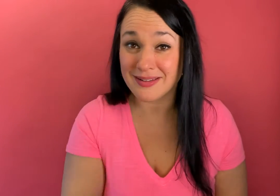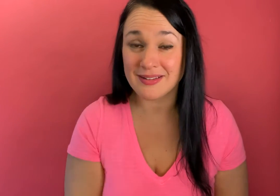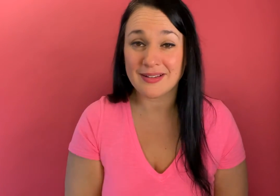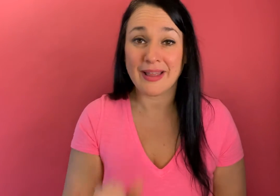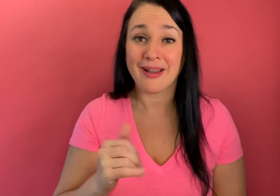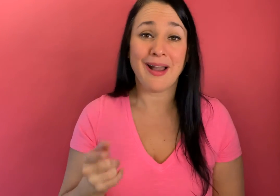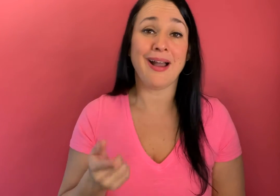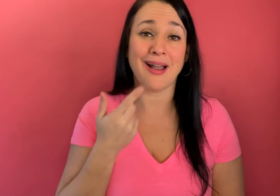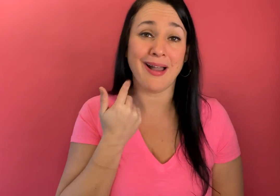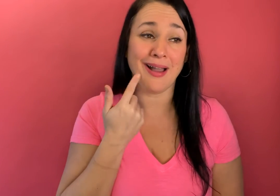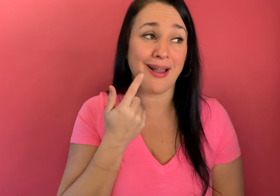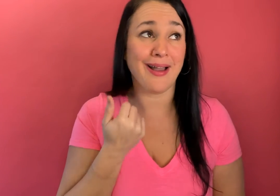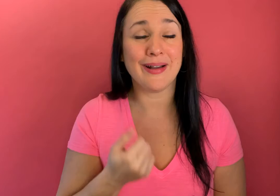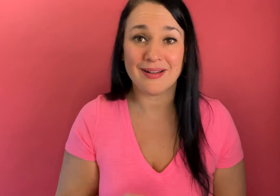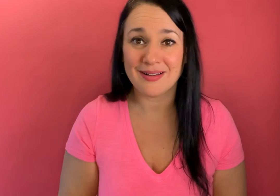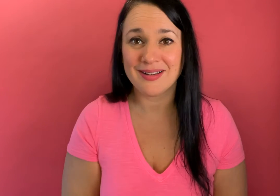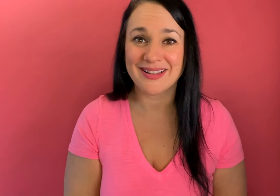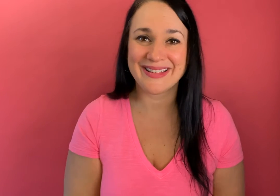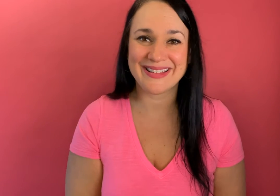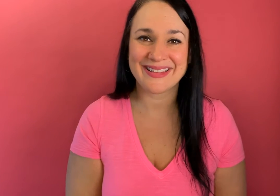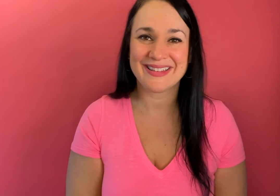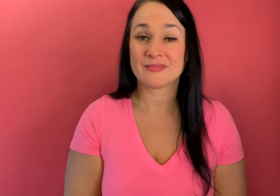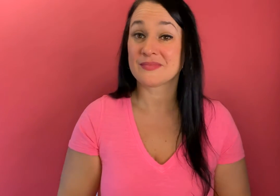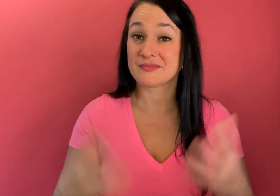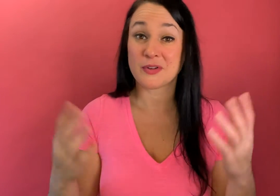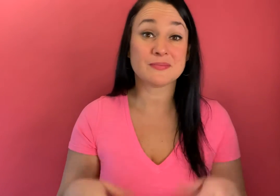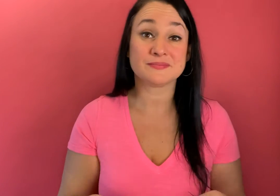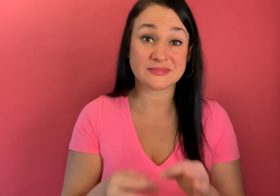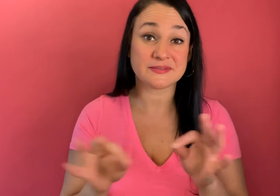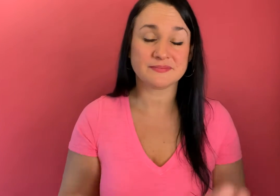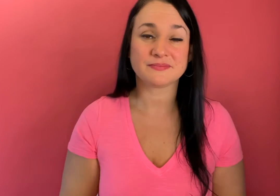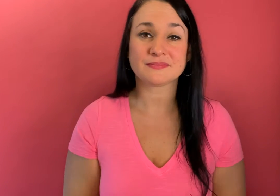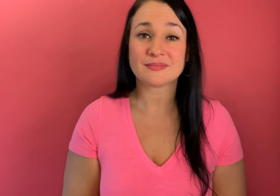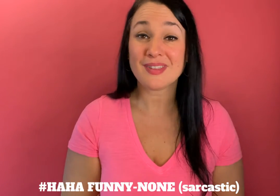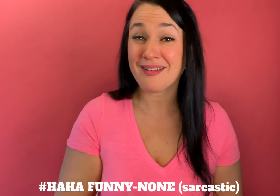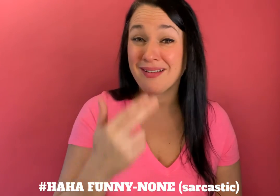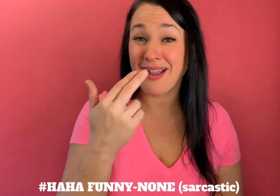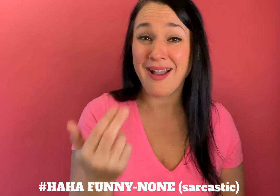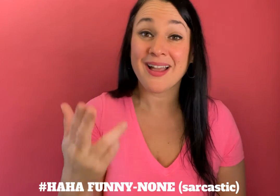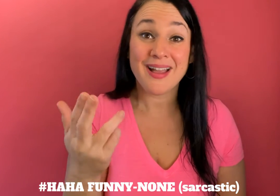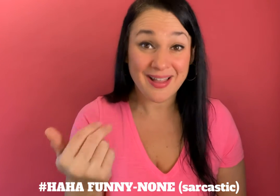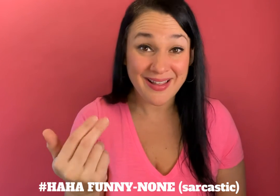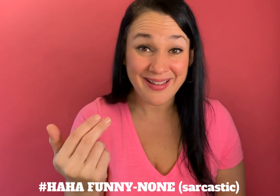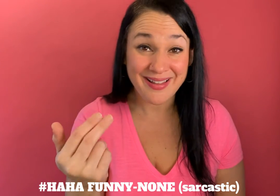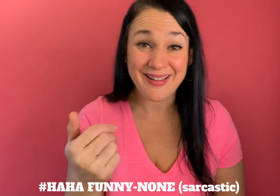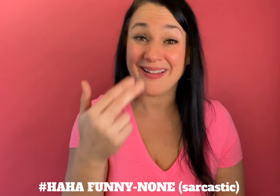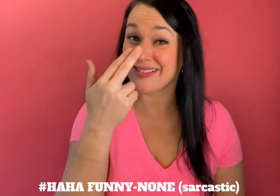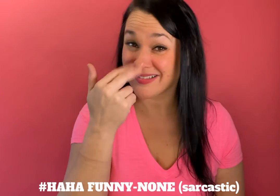no you're not funny ha ha ha yeah no so the sentence could be ha ha ha funny